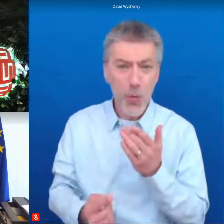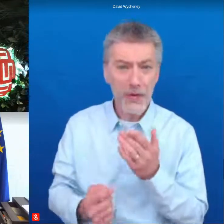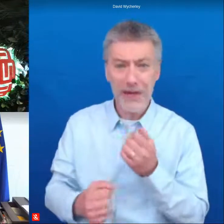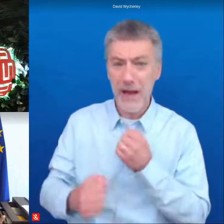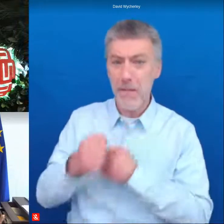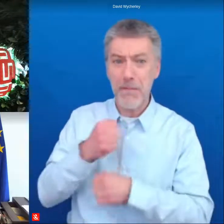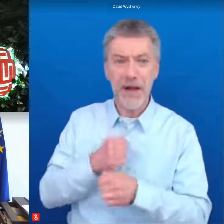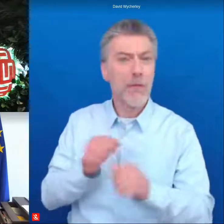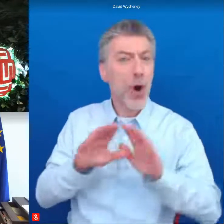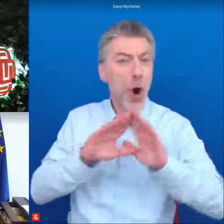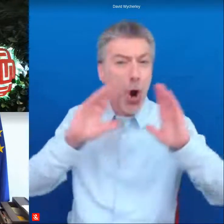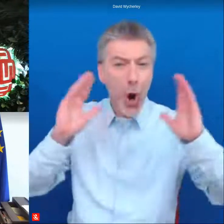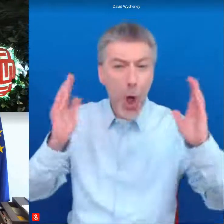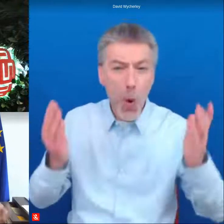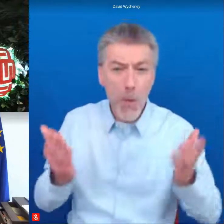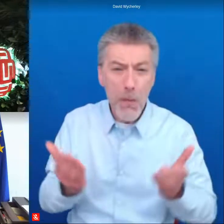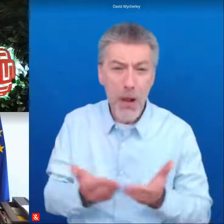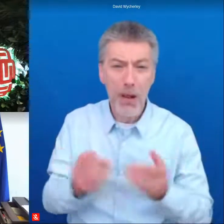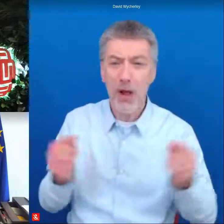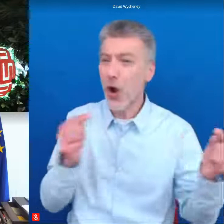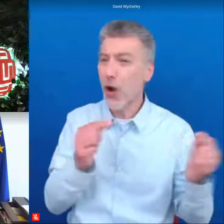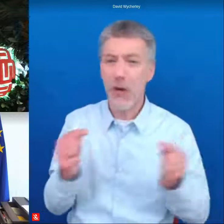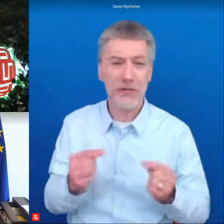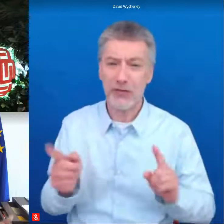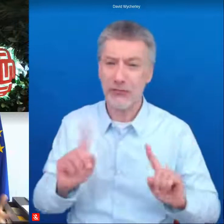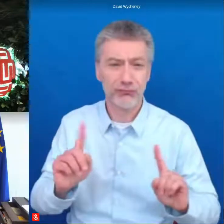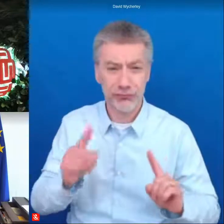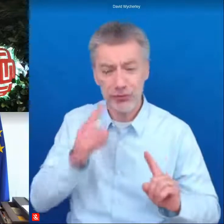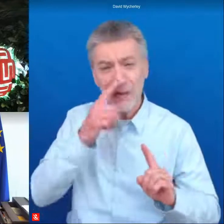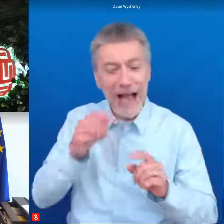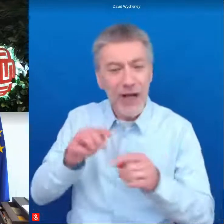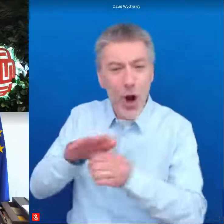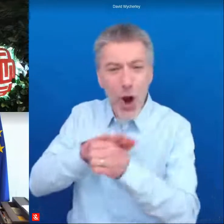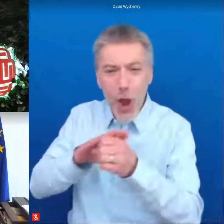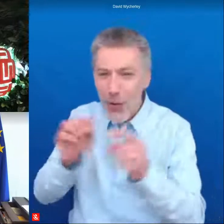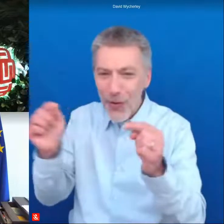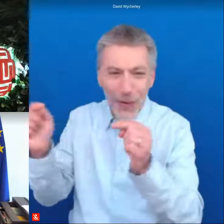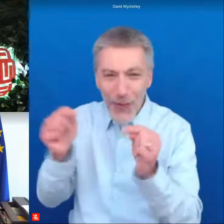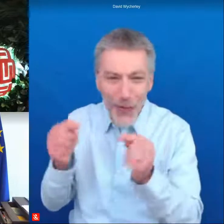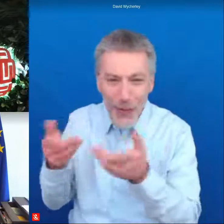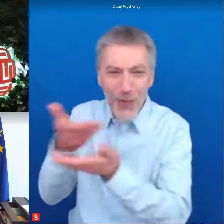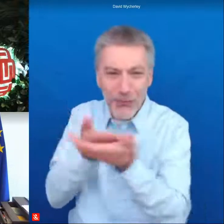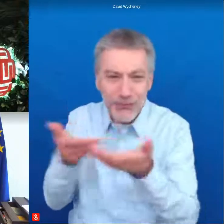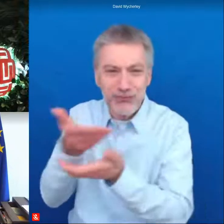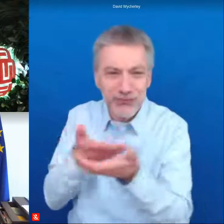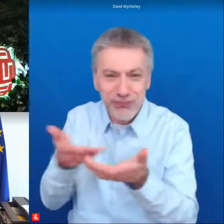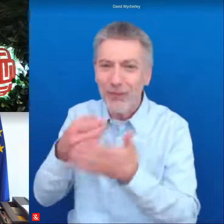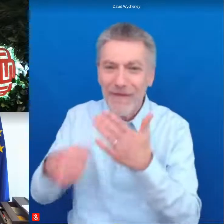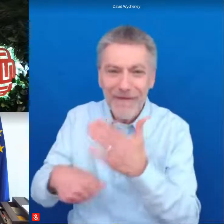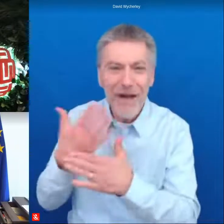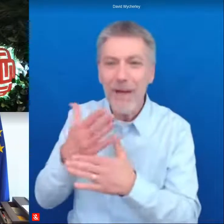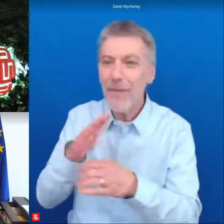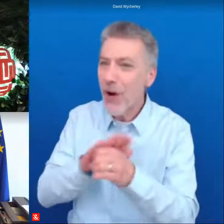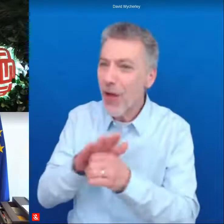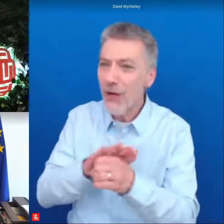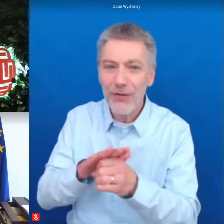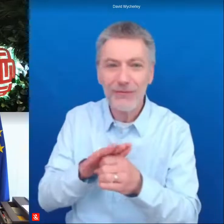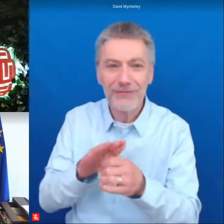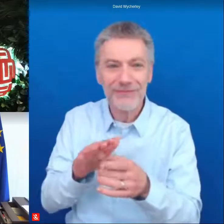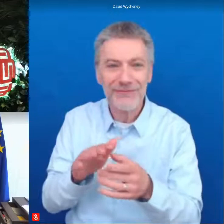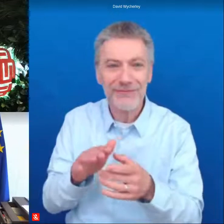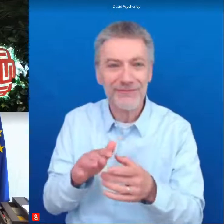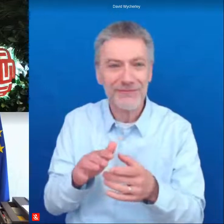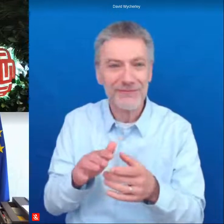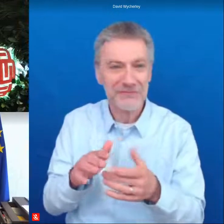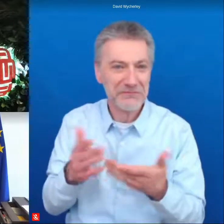global competition but there are lots of businesses for local and for for the and for the